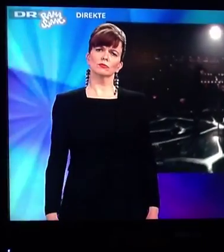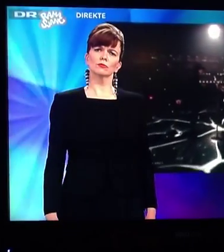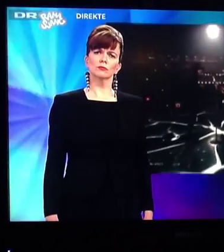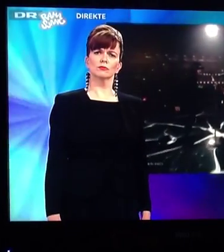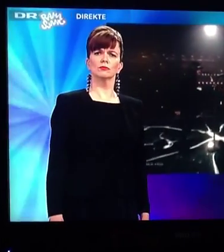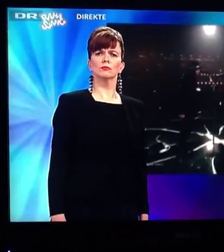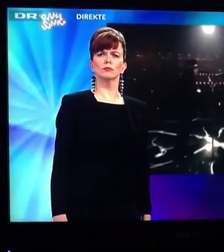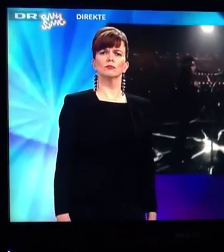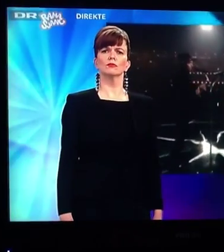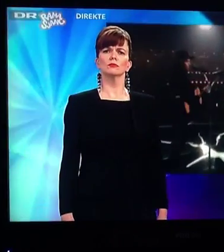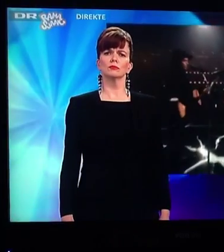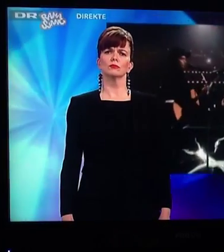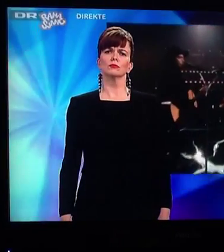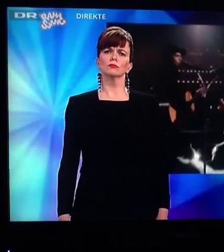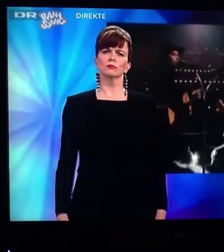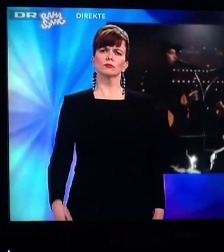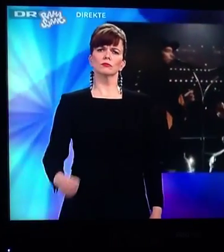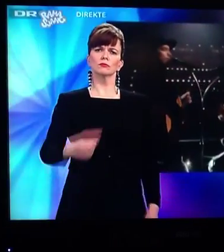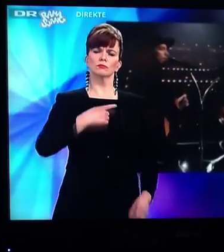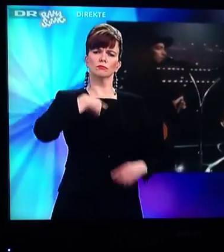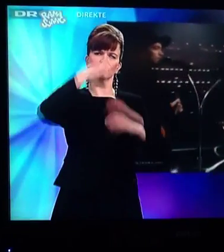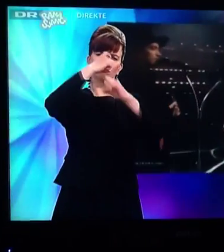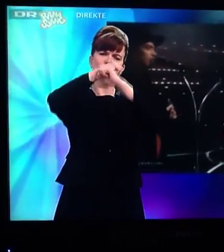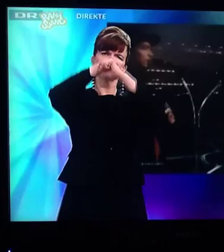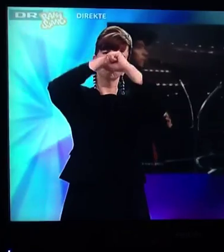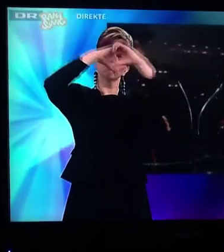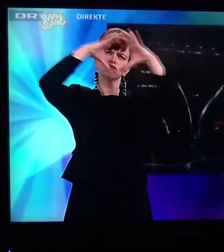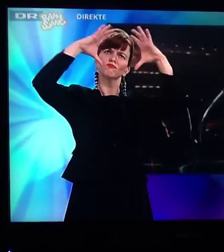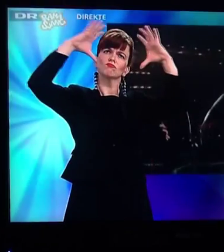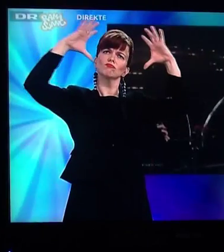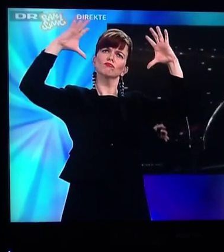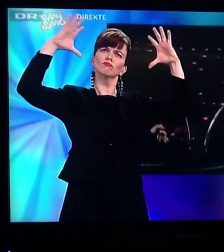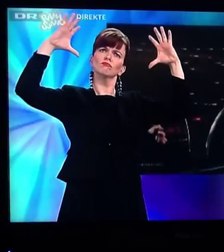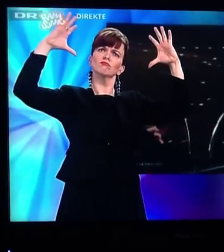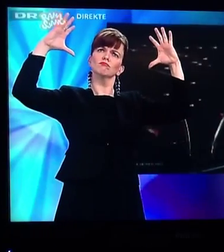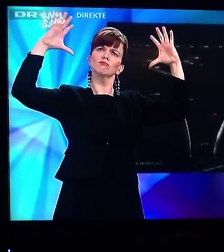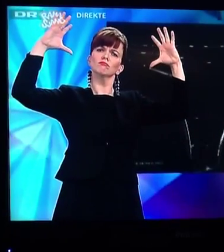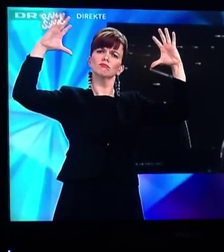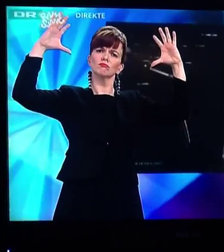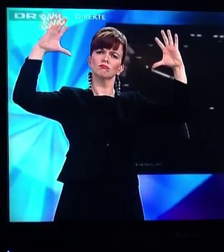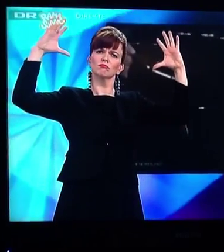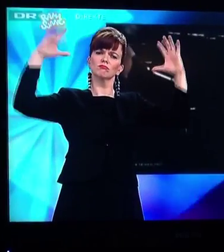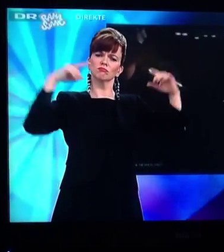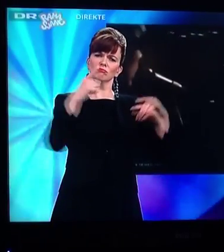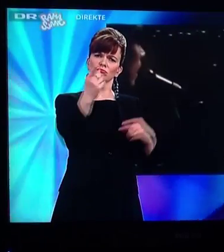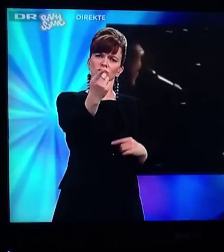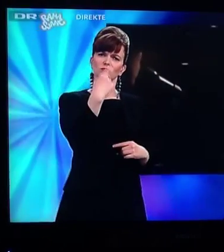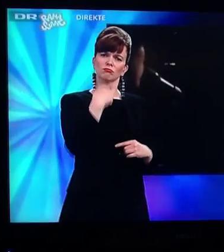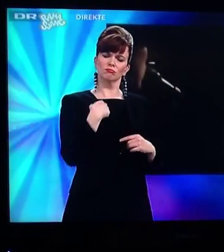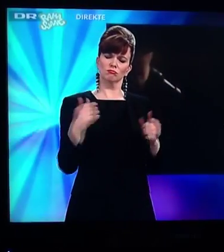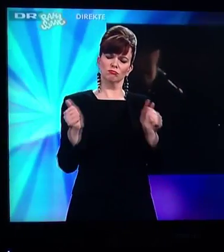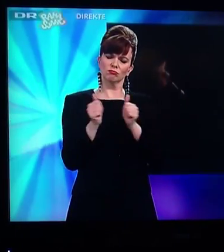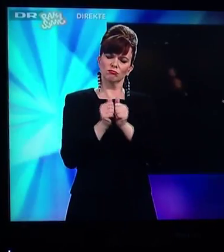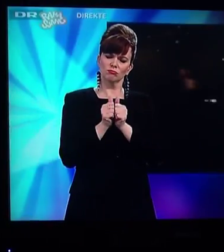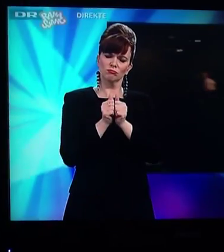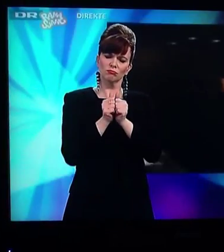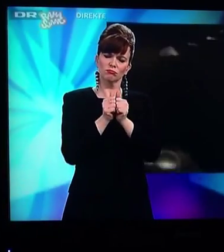I can't find you down this broken line.